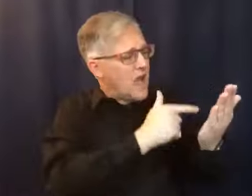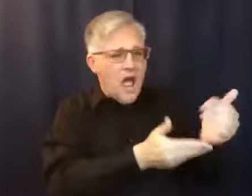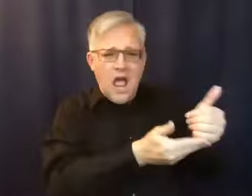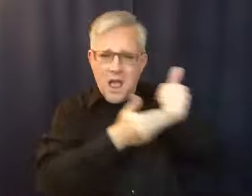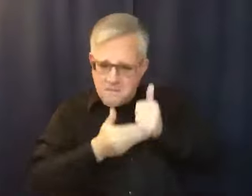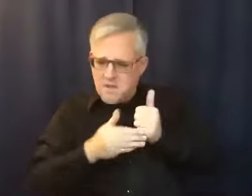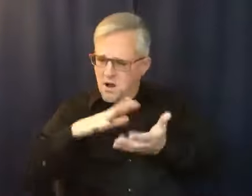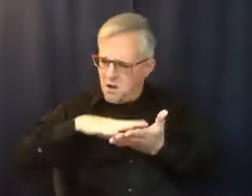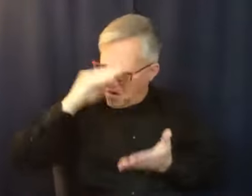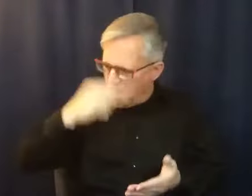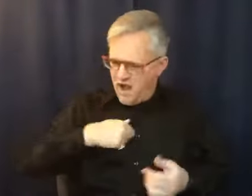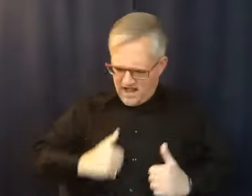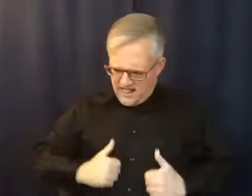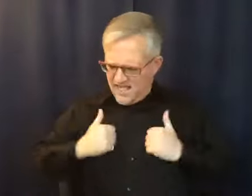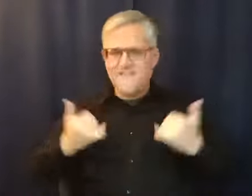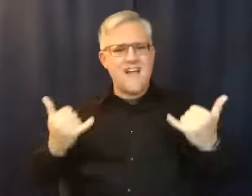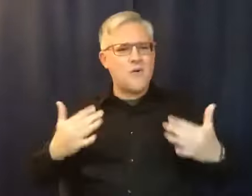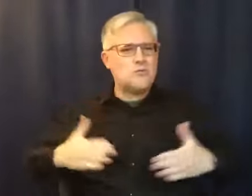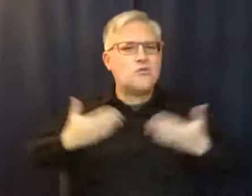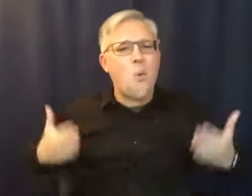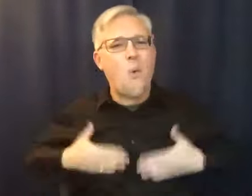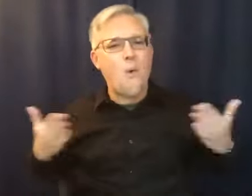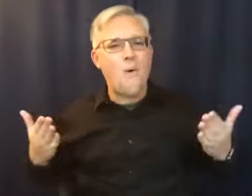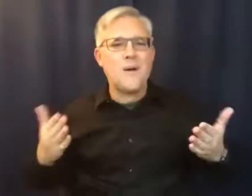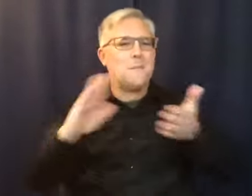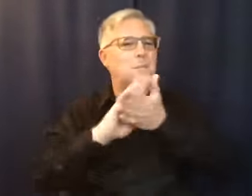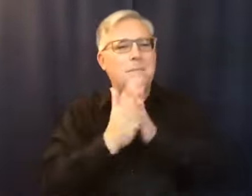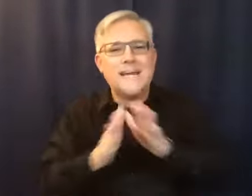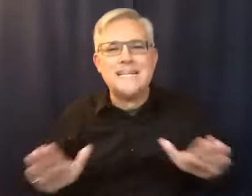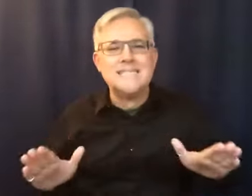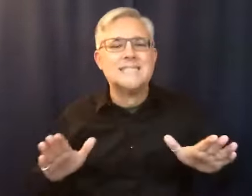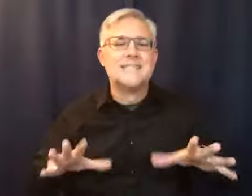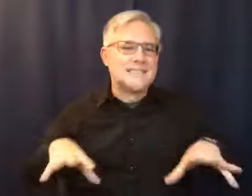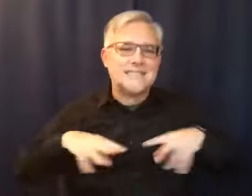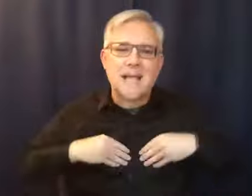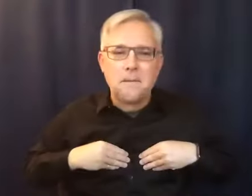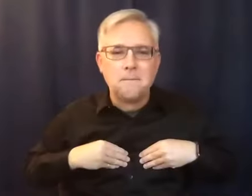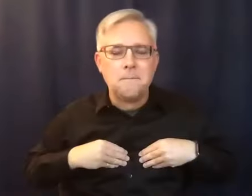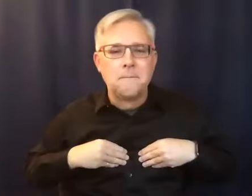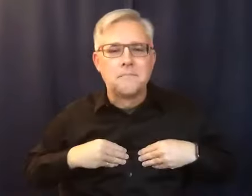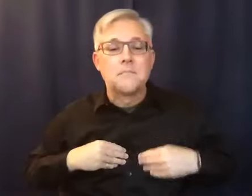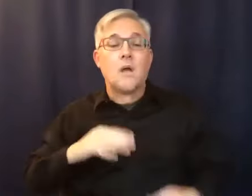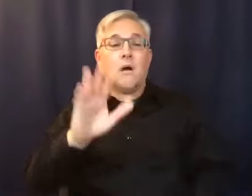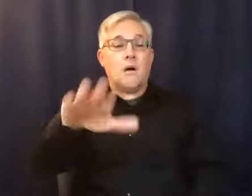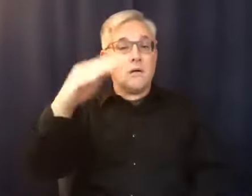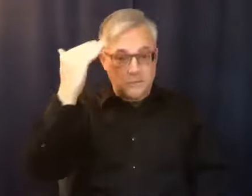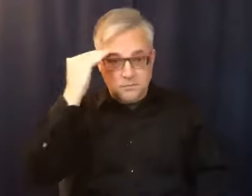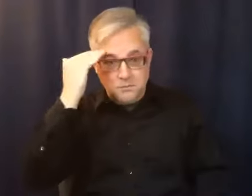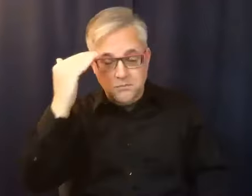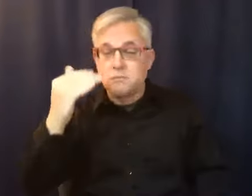that's filled with joy and peace and acceptance. You know, my relationship with my husband,